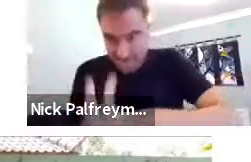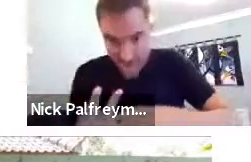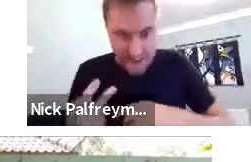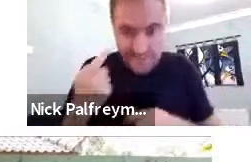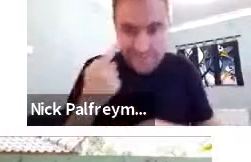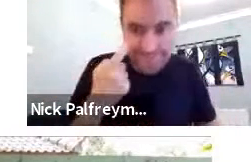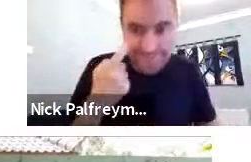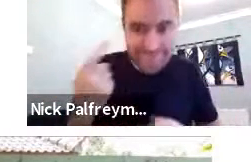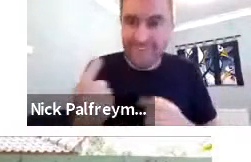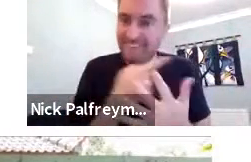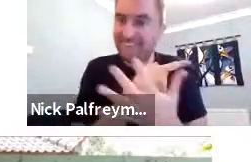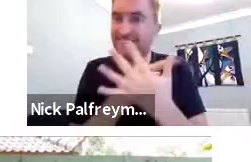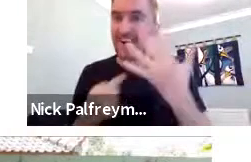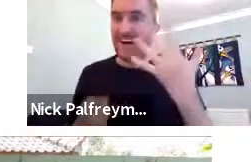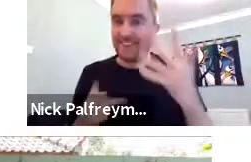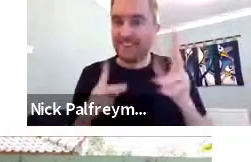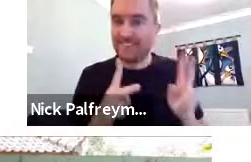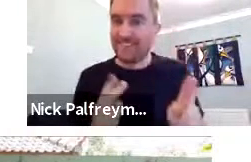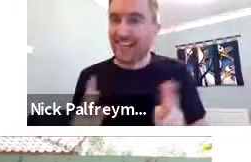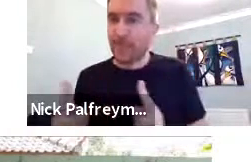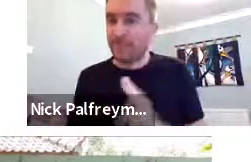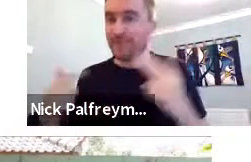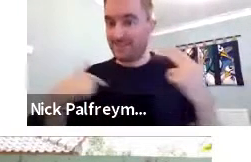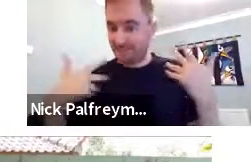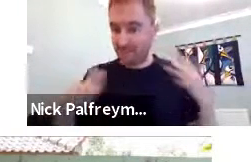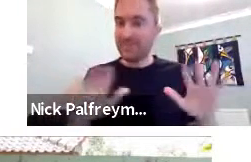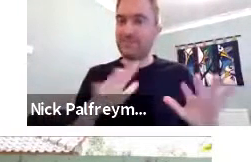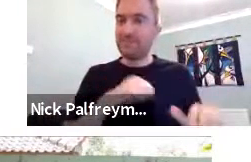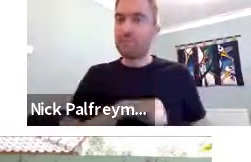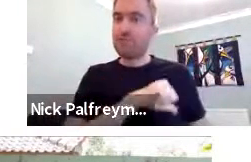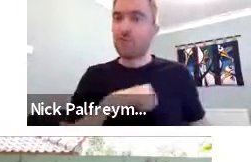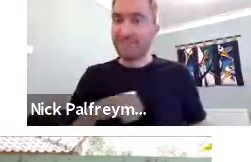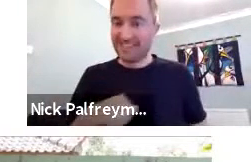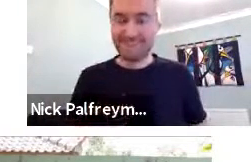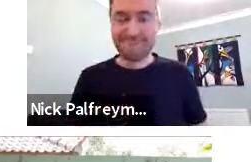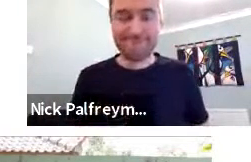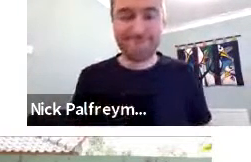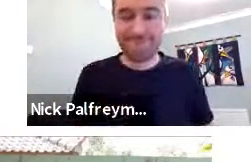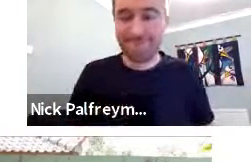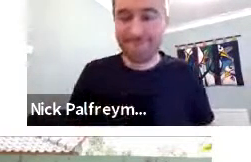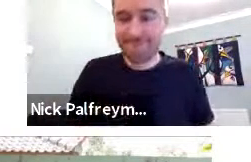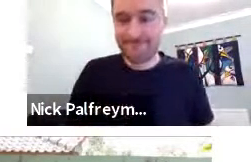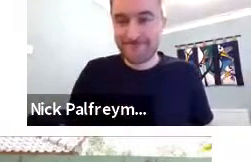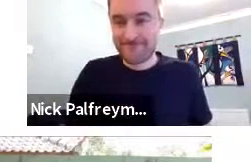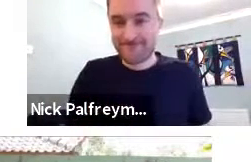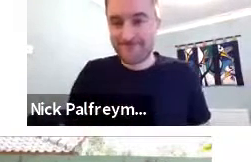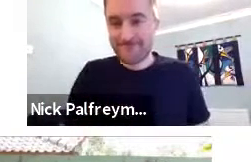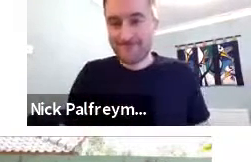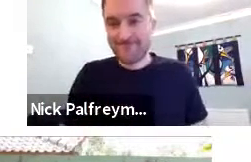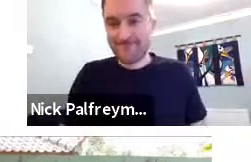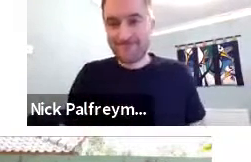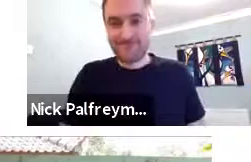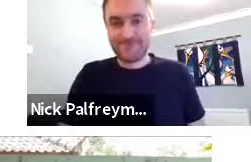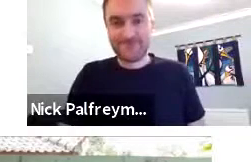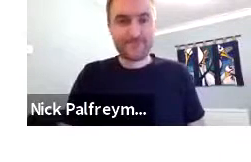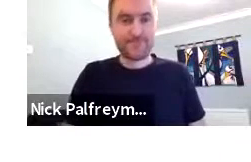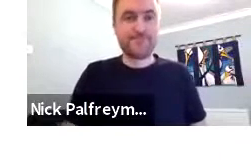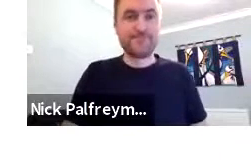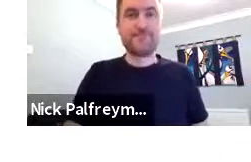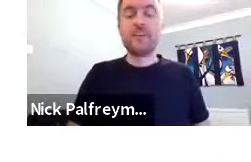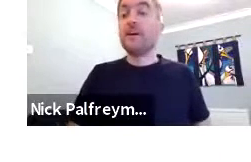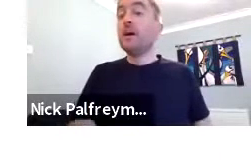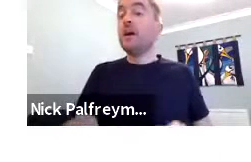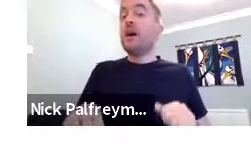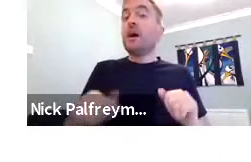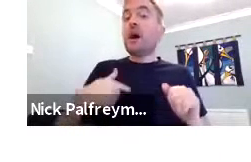So, now it's time to dive into it and have a look at these clips, as I promised, as I would represent the